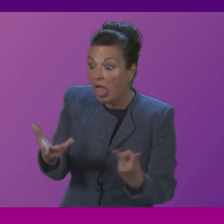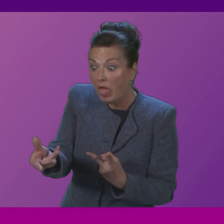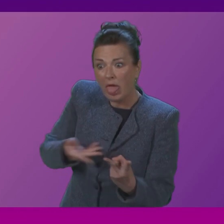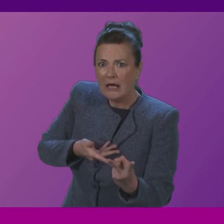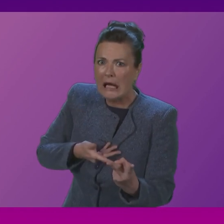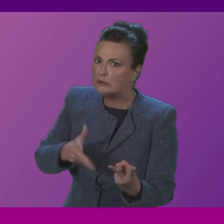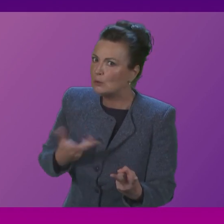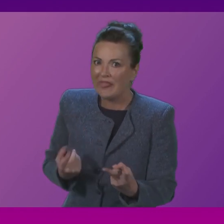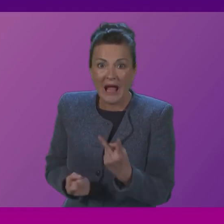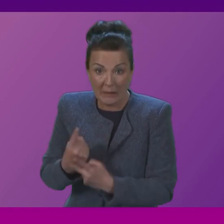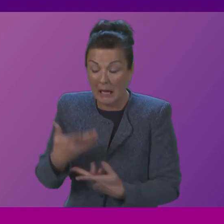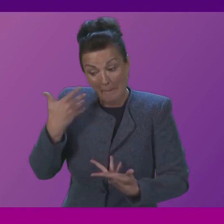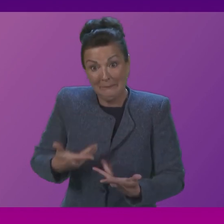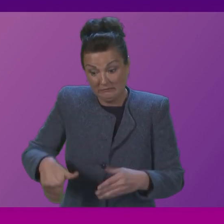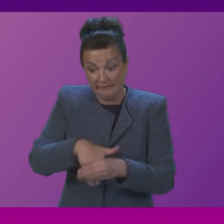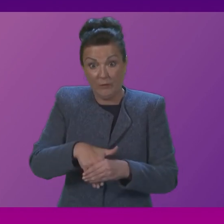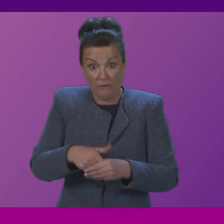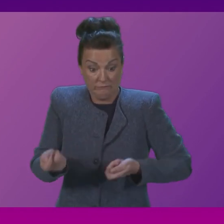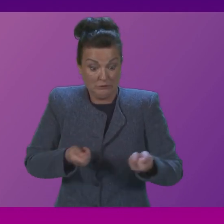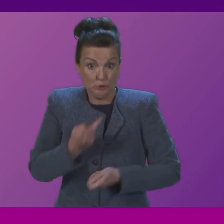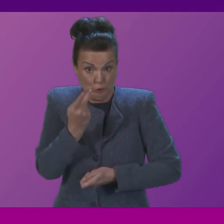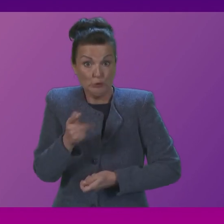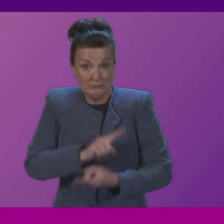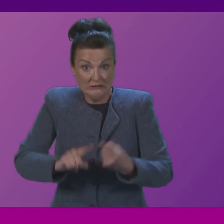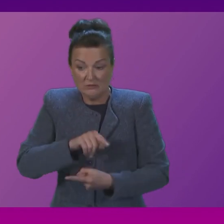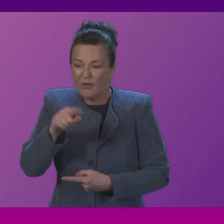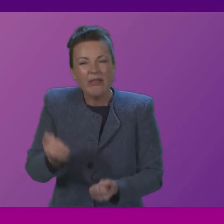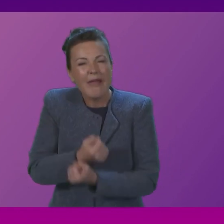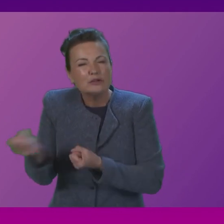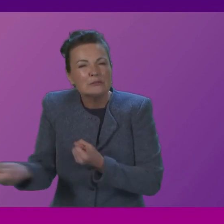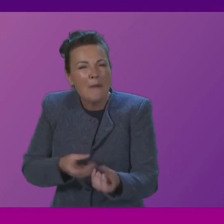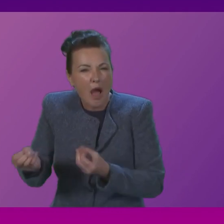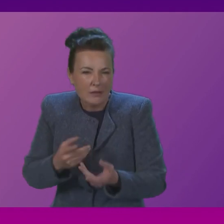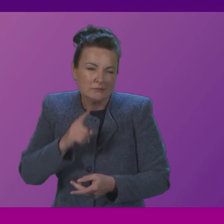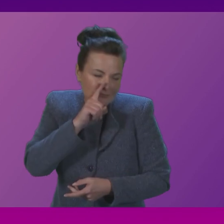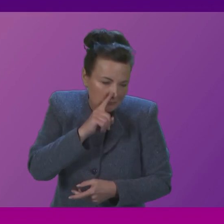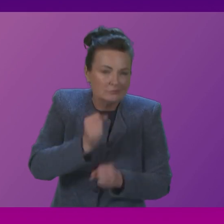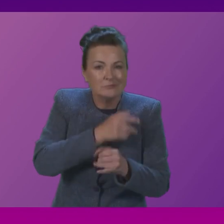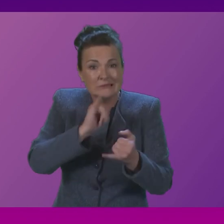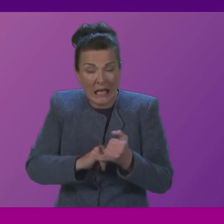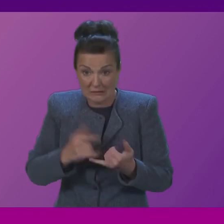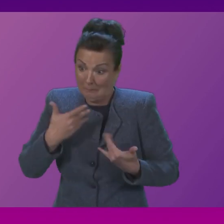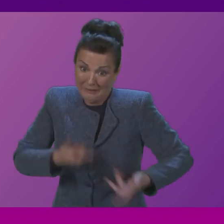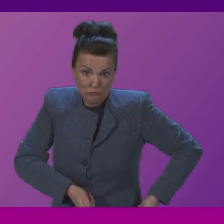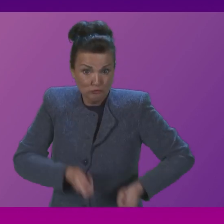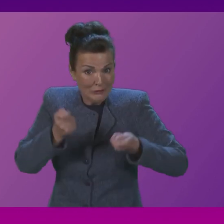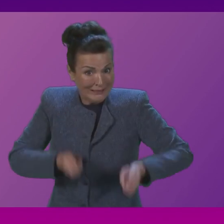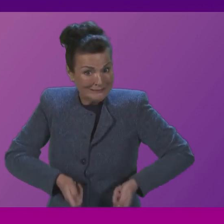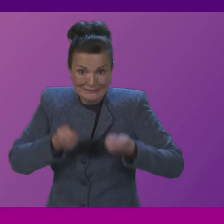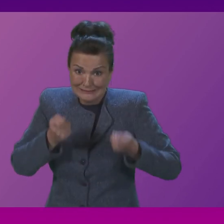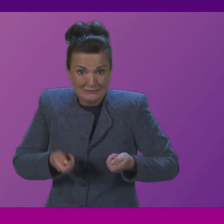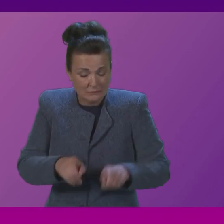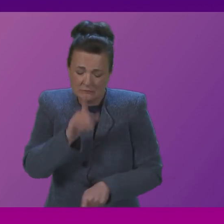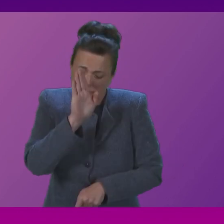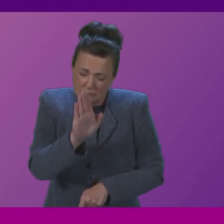I have chaired two meetings with energy suppliers and advice services over the past few weeks. These have highlighted the need to ensure